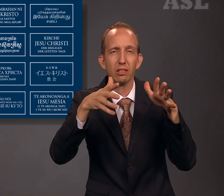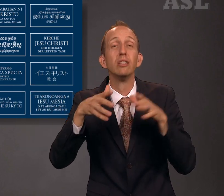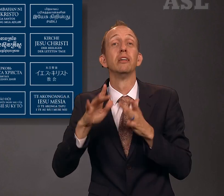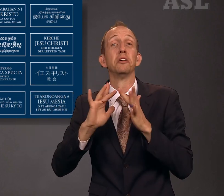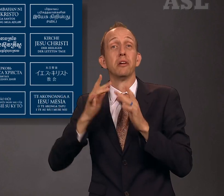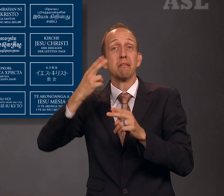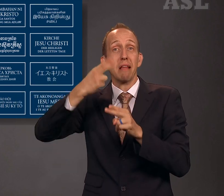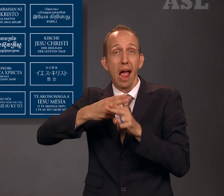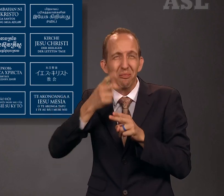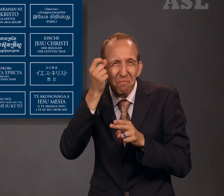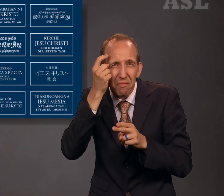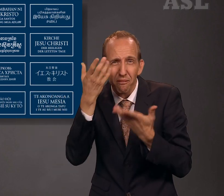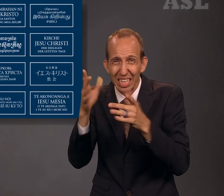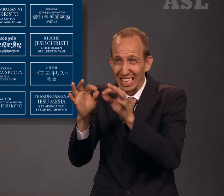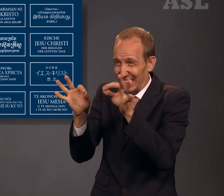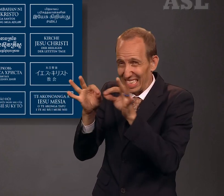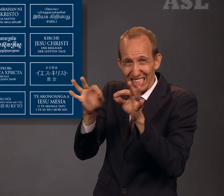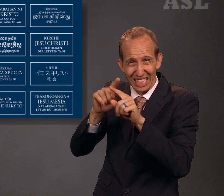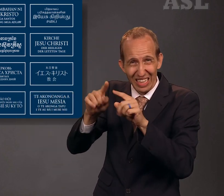been acquired across the world.